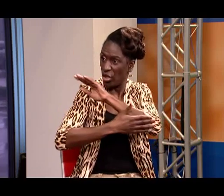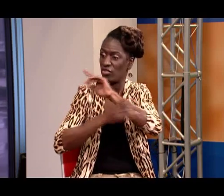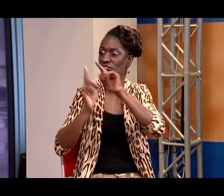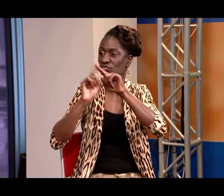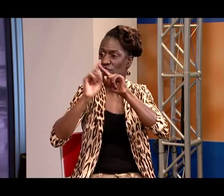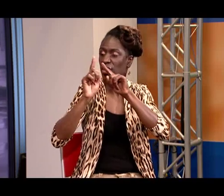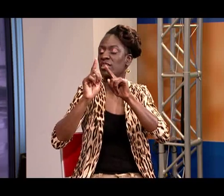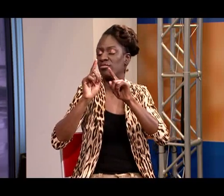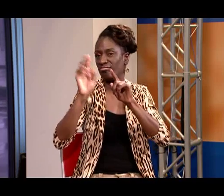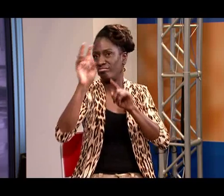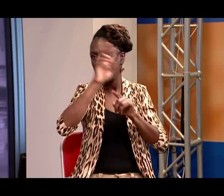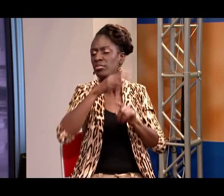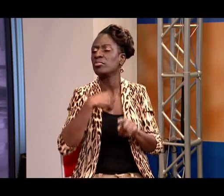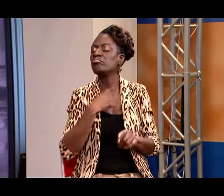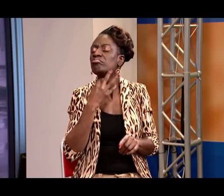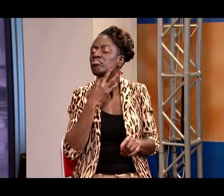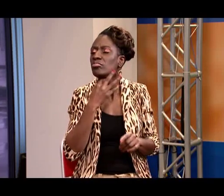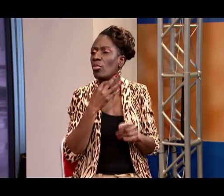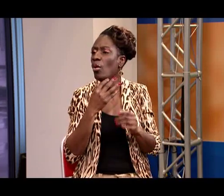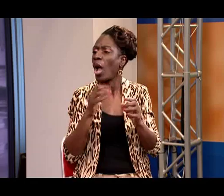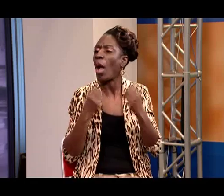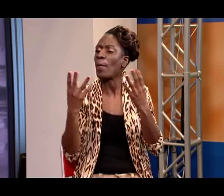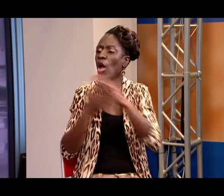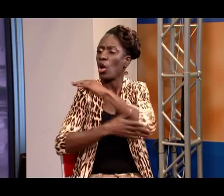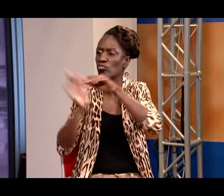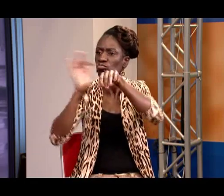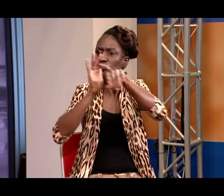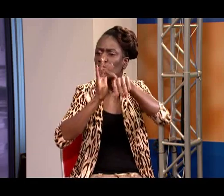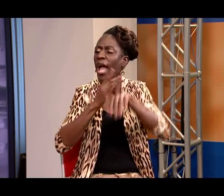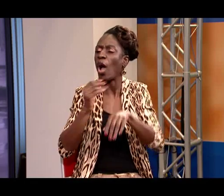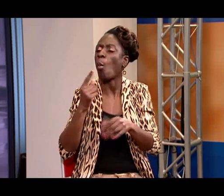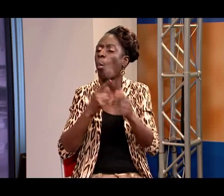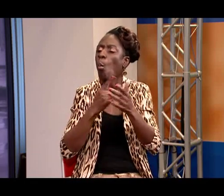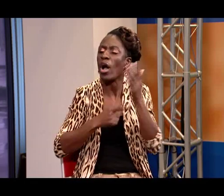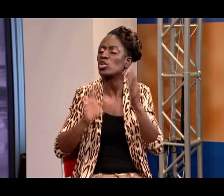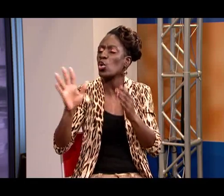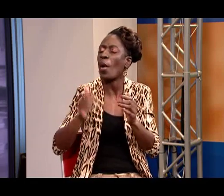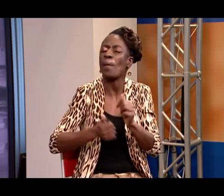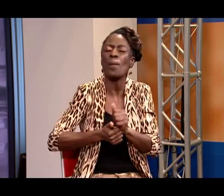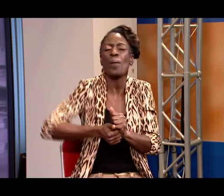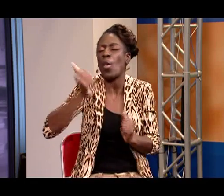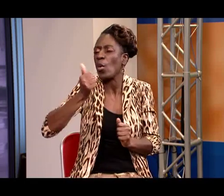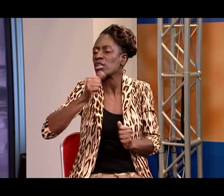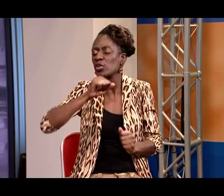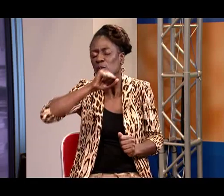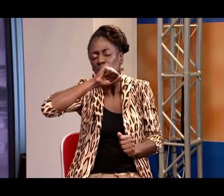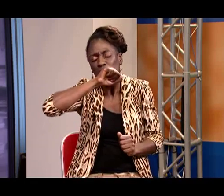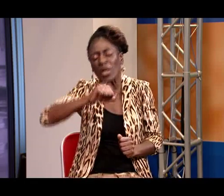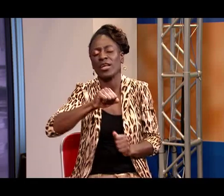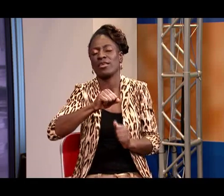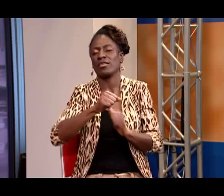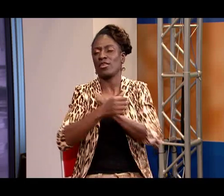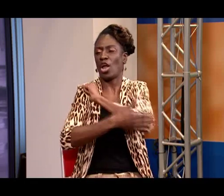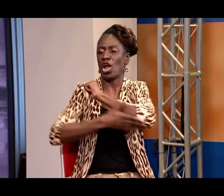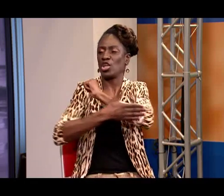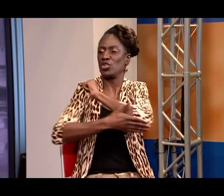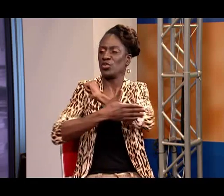So you've traveled quite extensively Can you tell us how many countries have you been to And where your favorite country was?